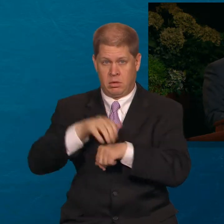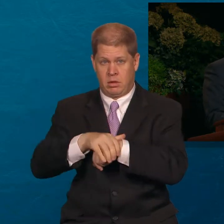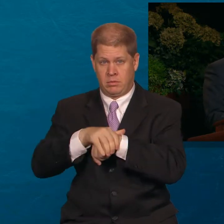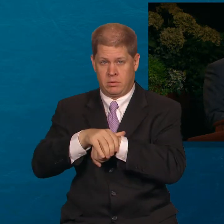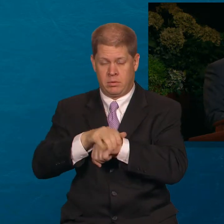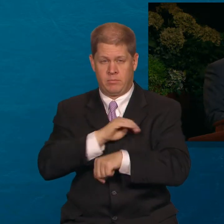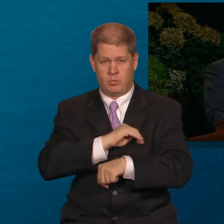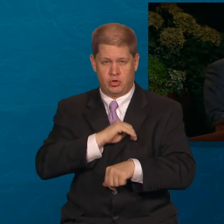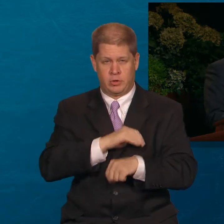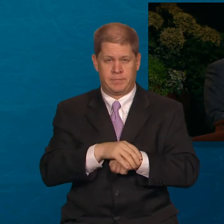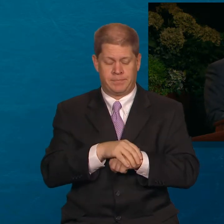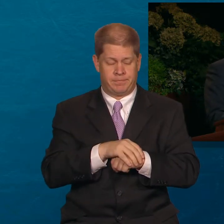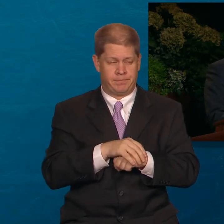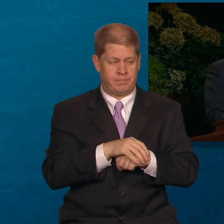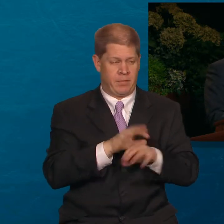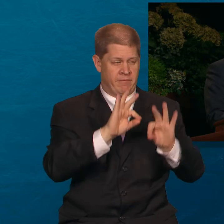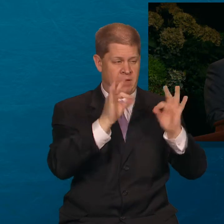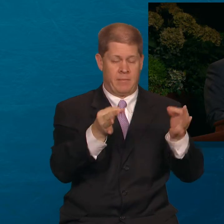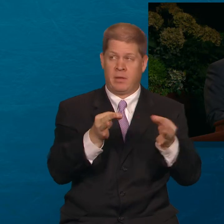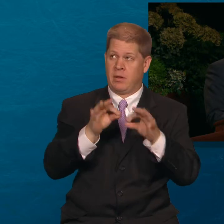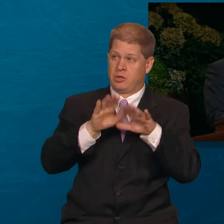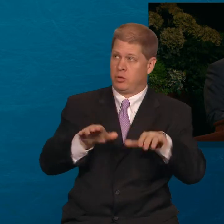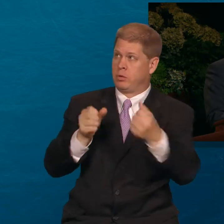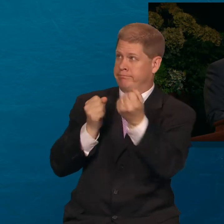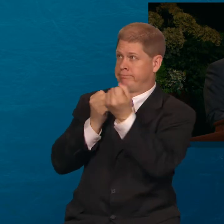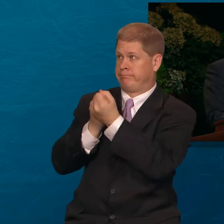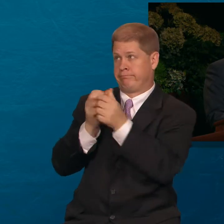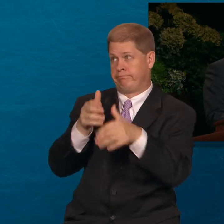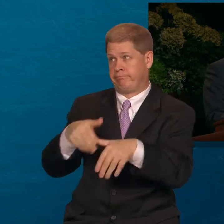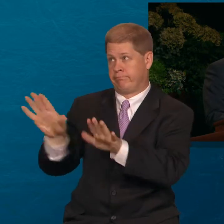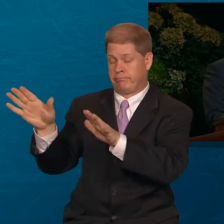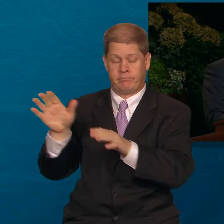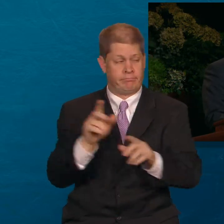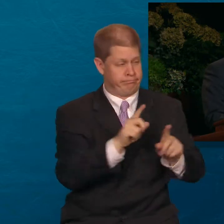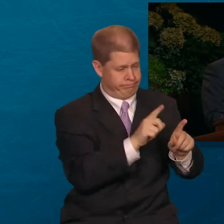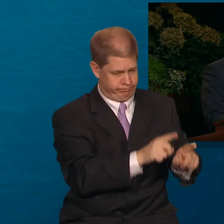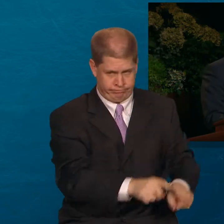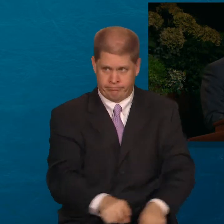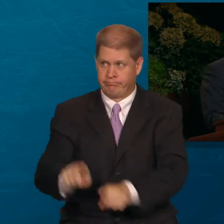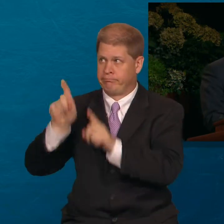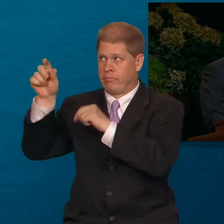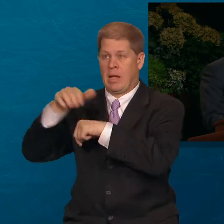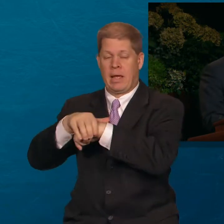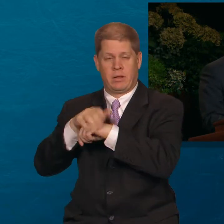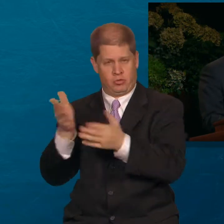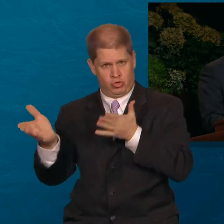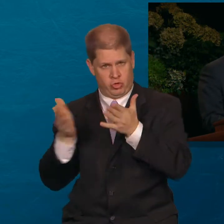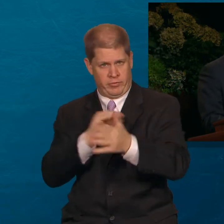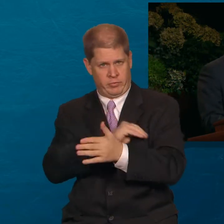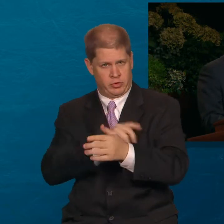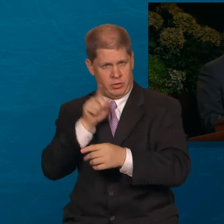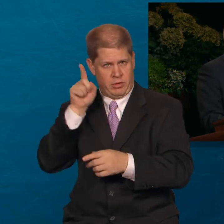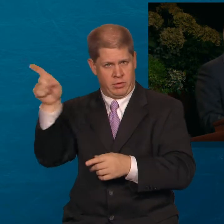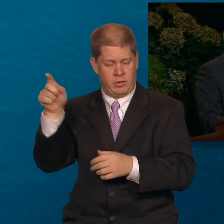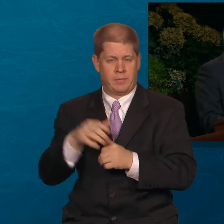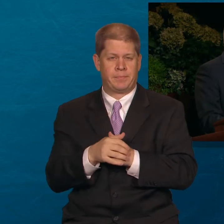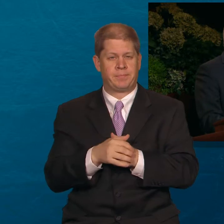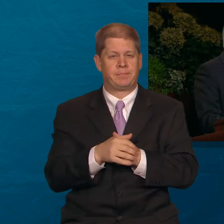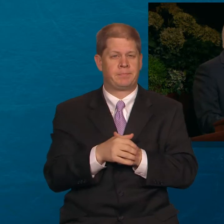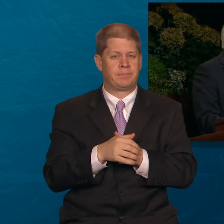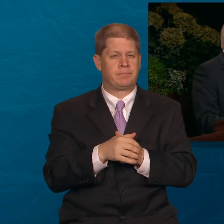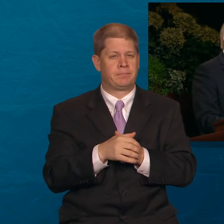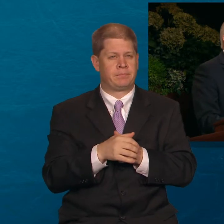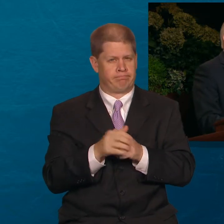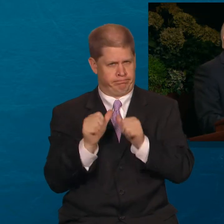With the support of his wife and eight children, he returned to his native England to serve his mission. After